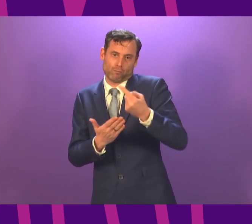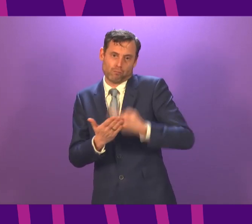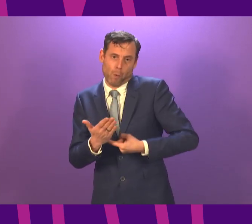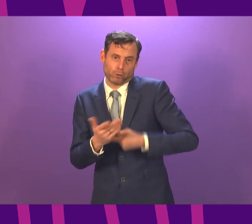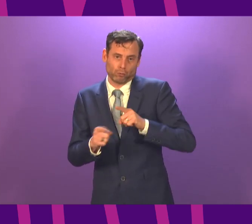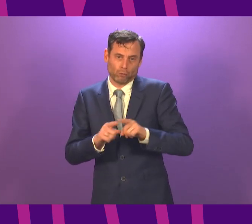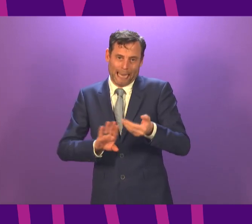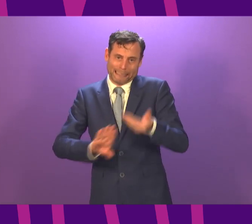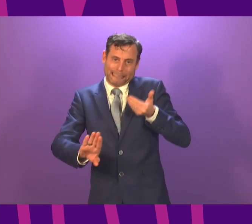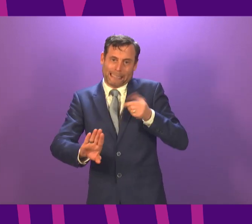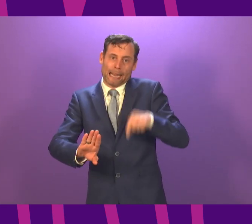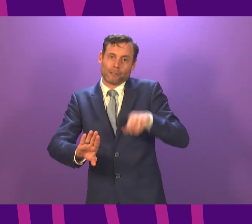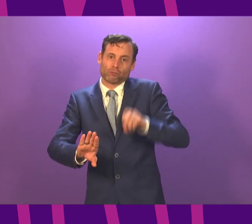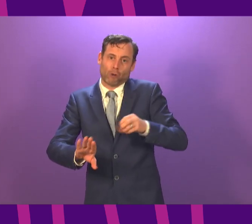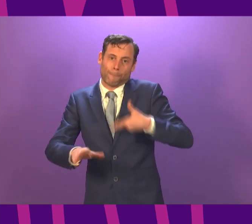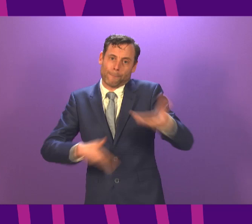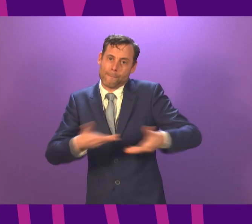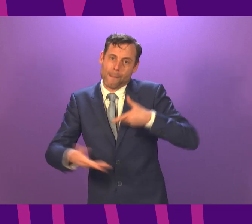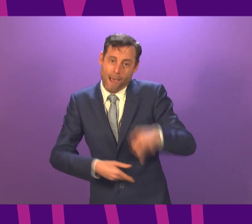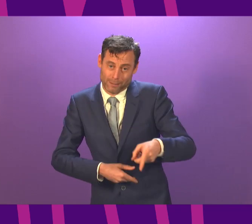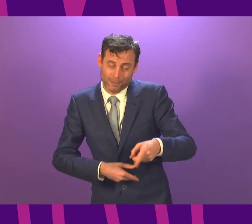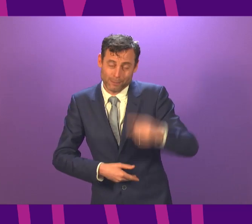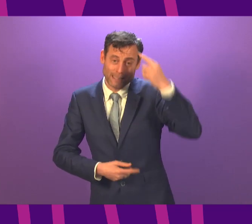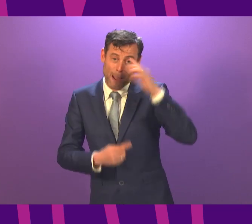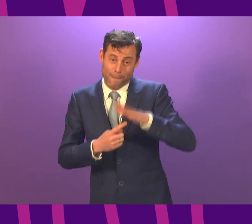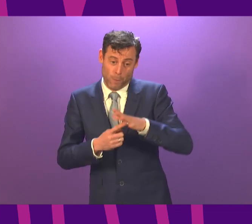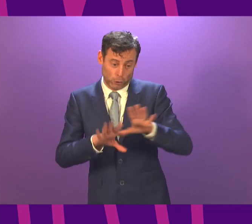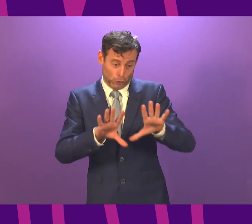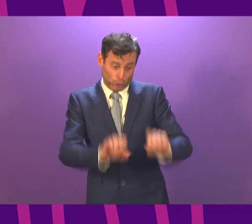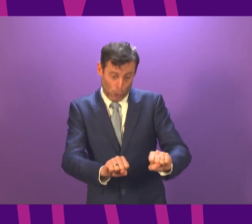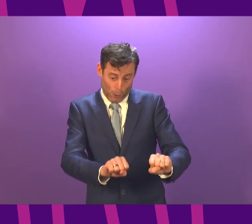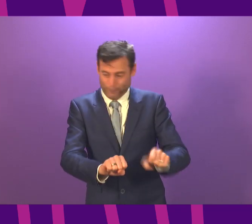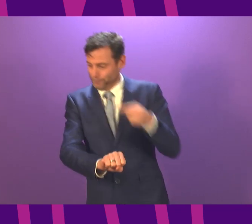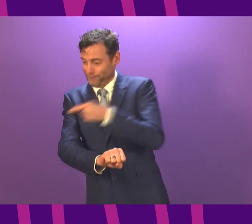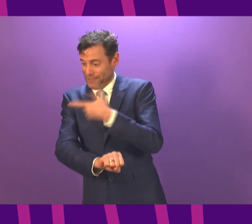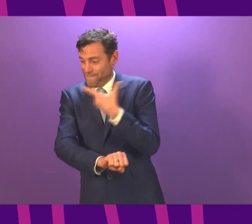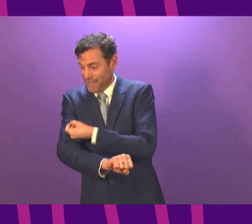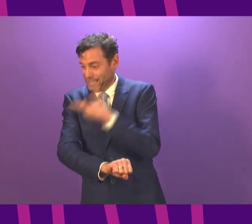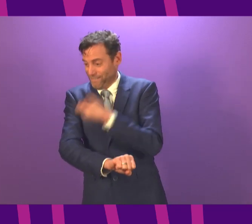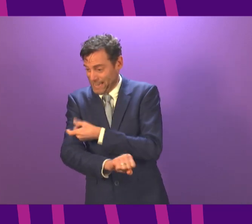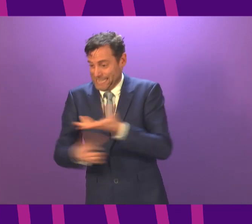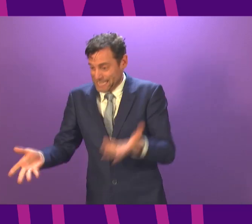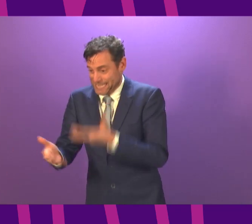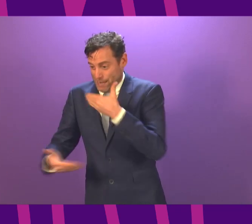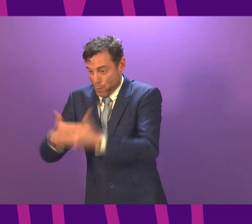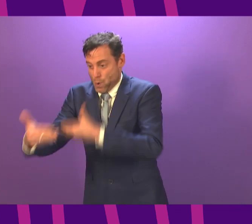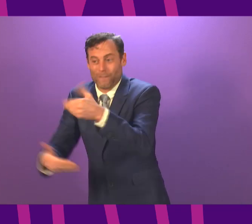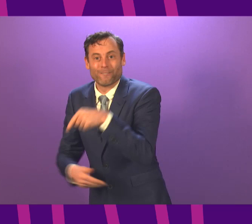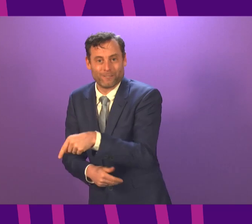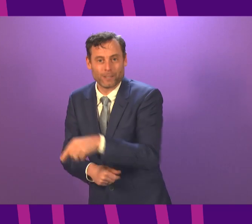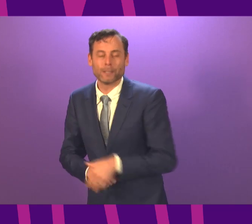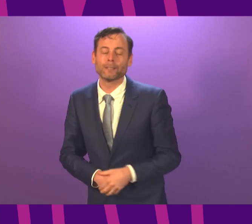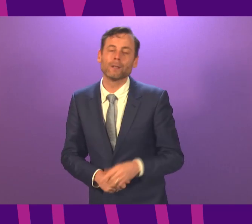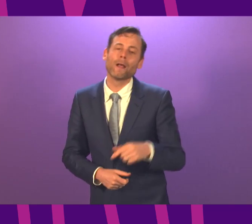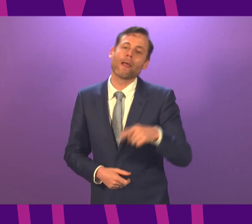and bring the situation back under control while we vaccinate more people. In short, we must return for a period to a situation